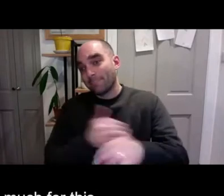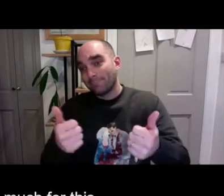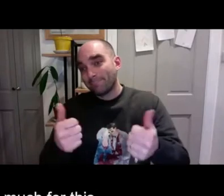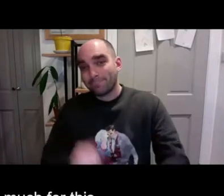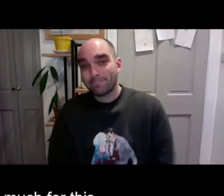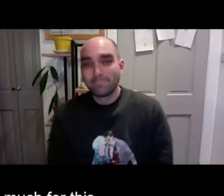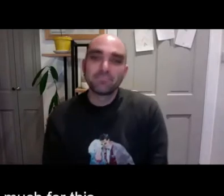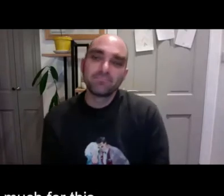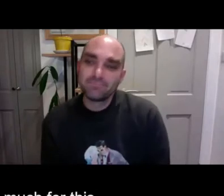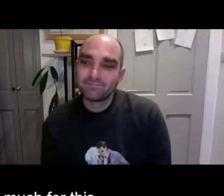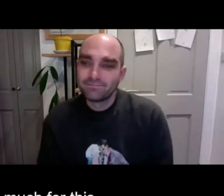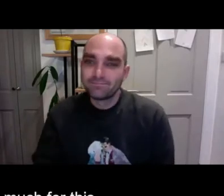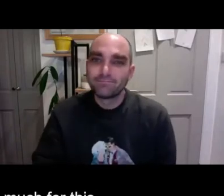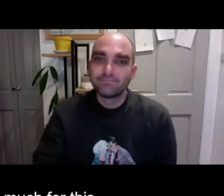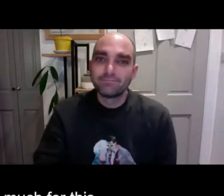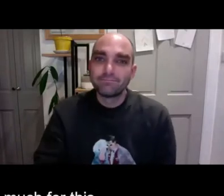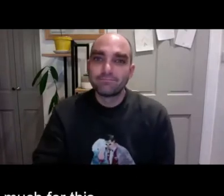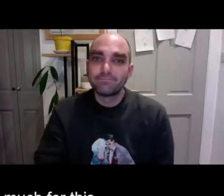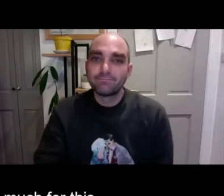So thank you very much for this evening, and thank you for your time.